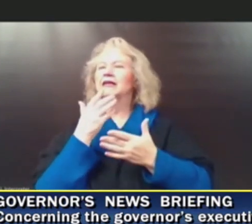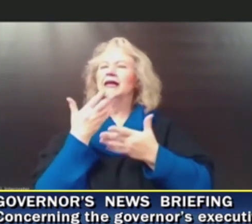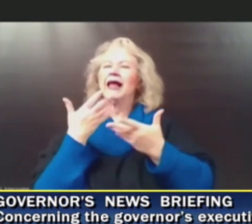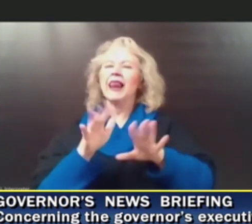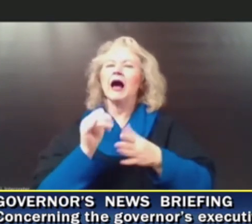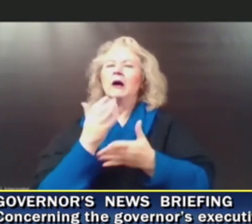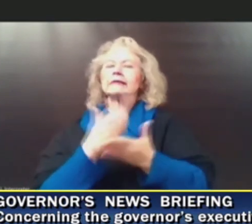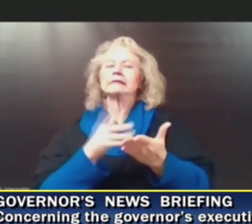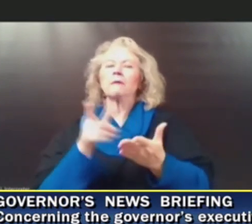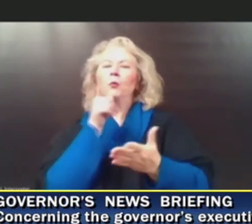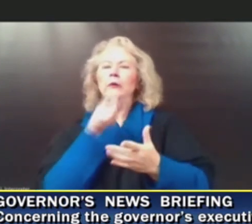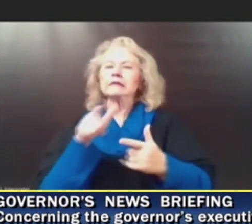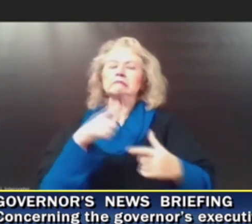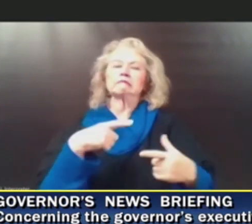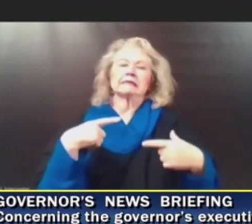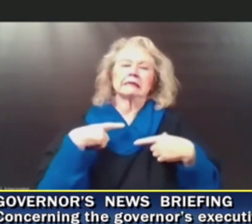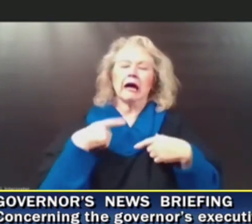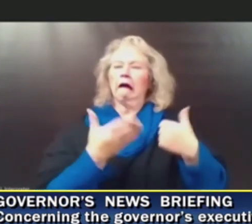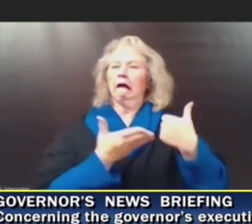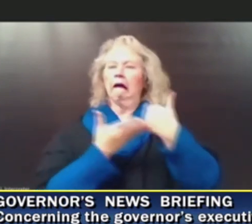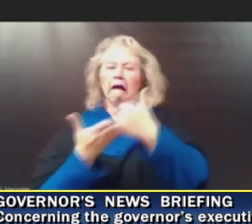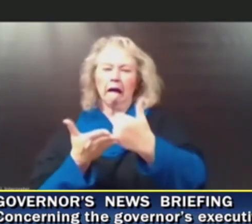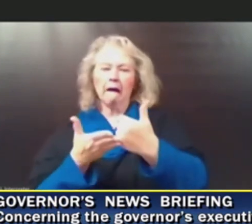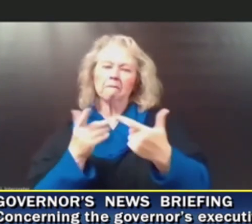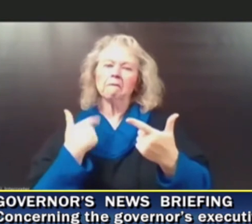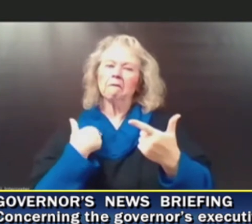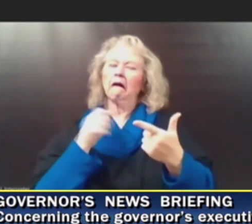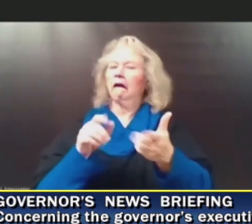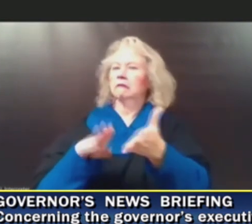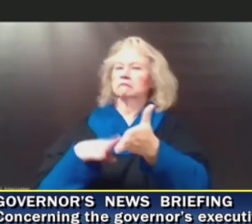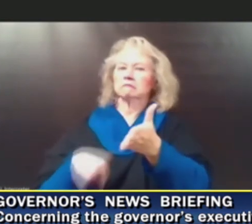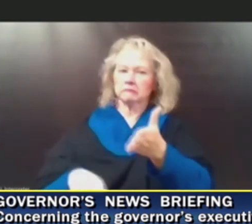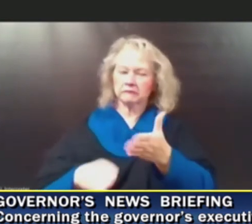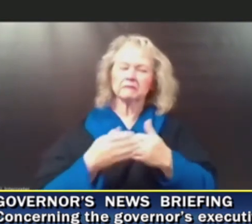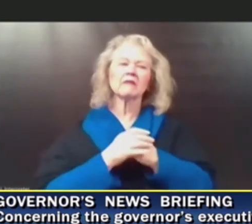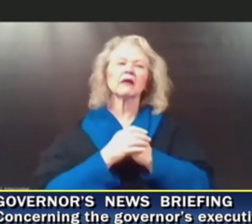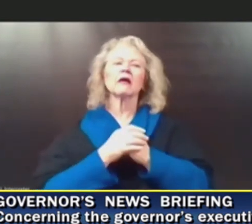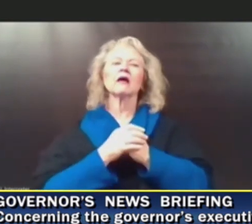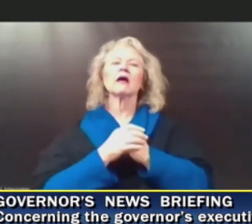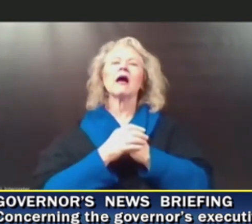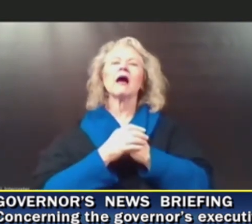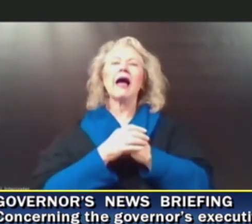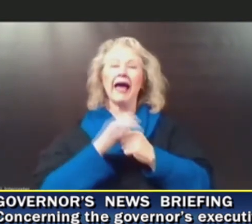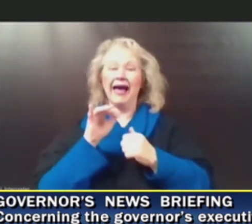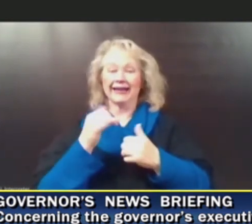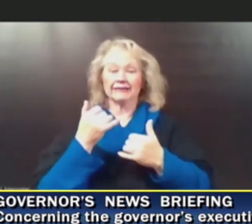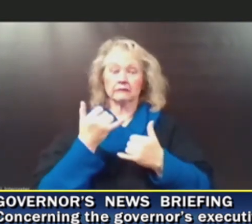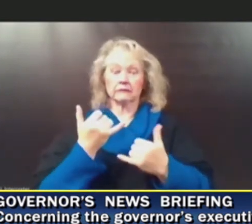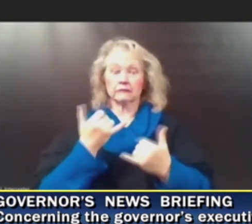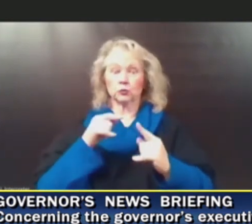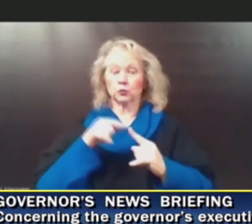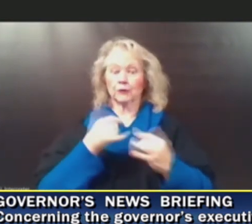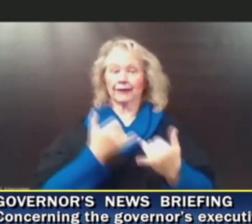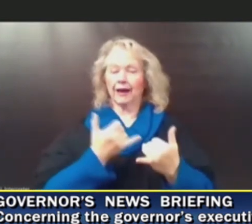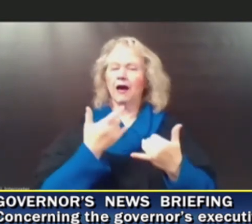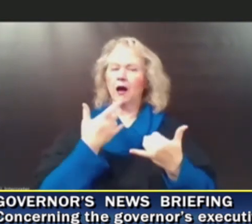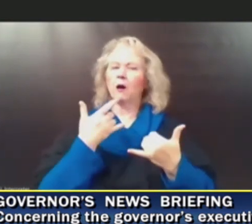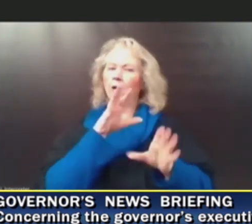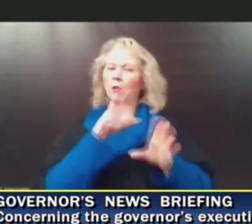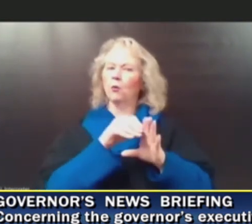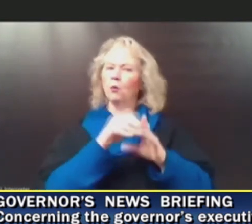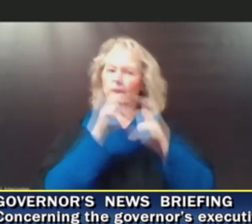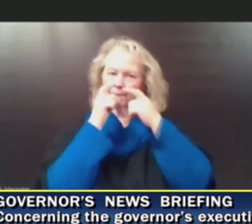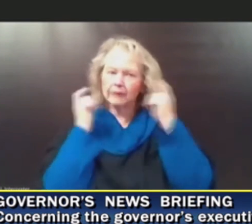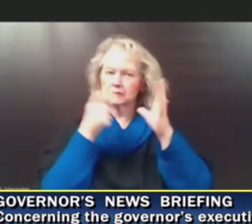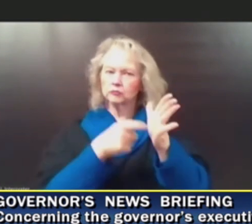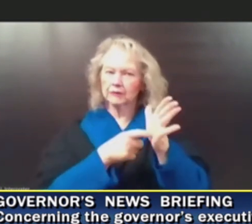help out in a pinch. And it does include the mask mandate. And if they let